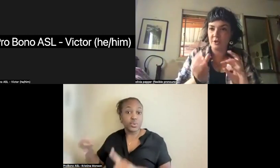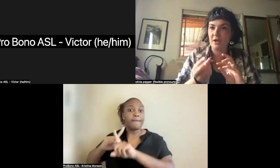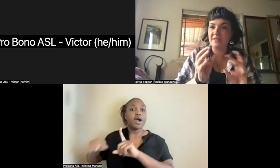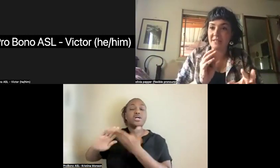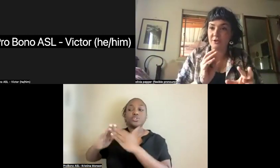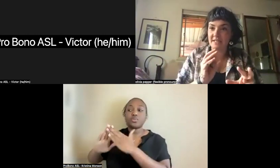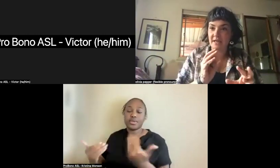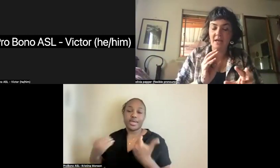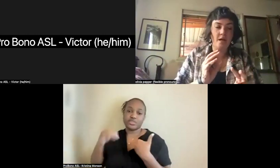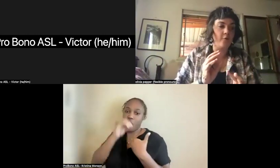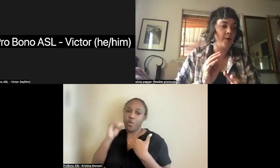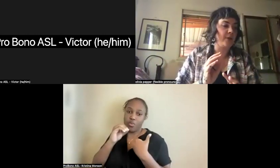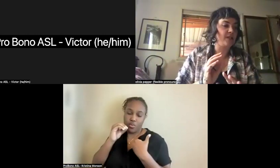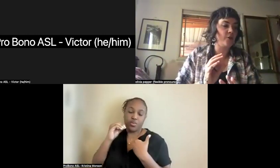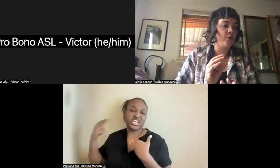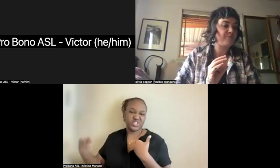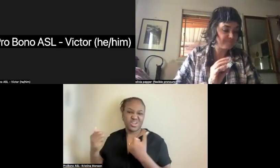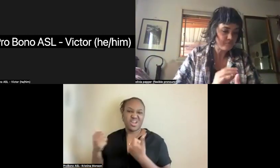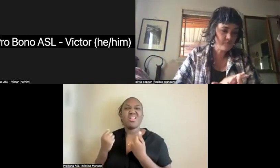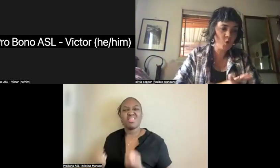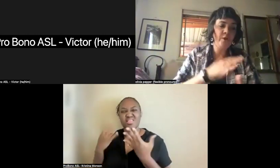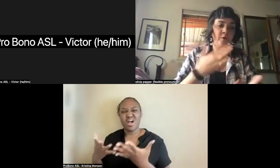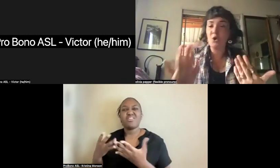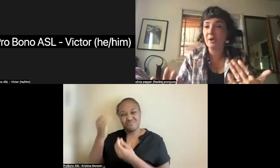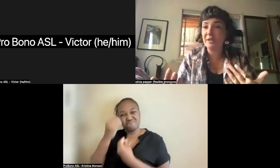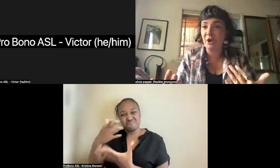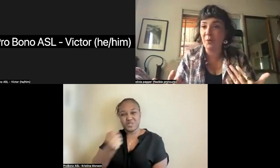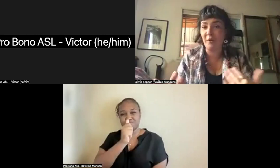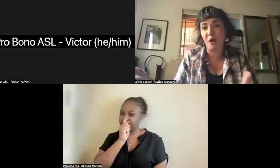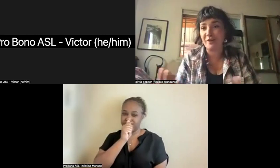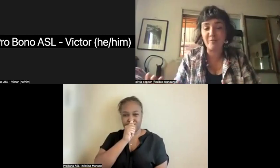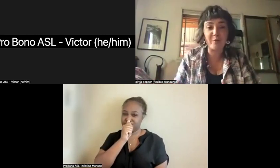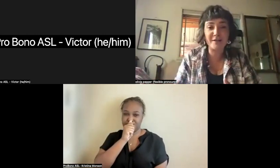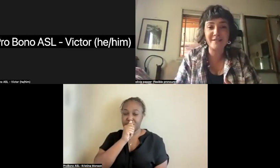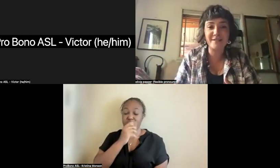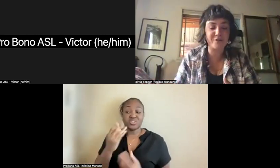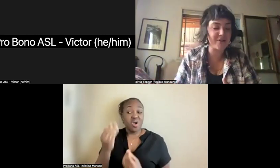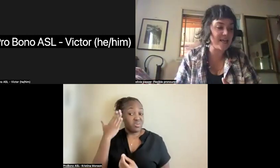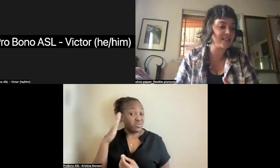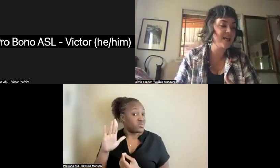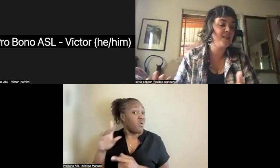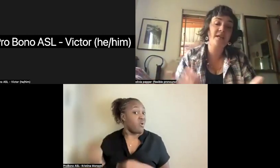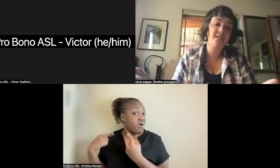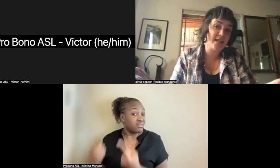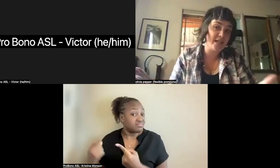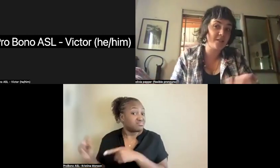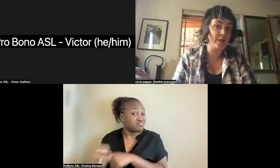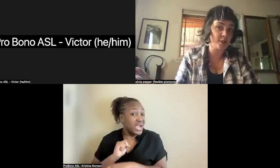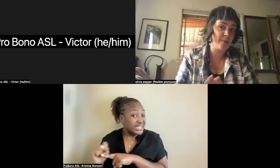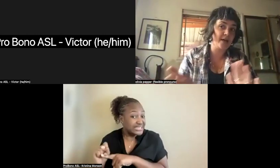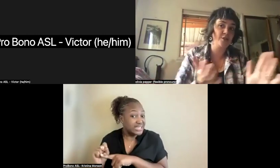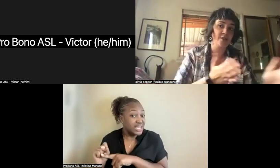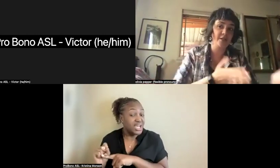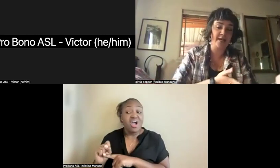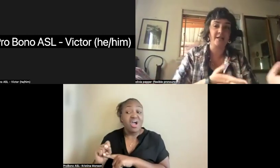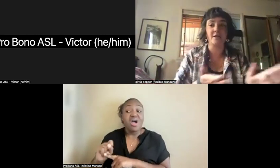there's a lot of secrecy around it. So we don't totally know how long they've been practicing certain things. They say that it stretches